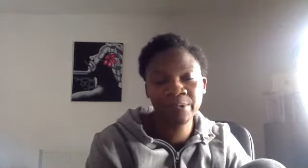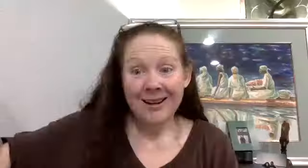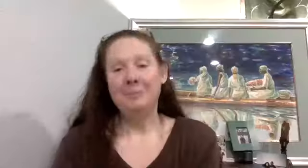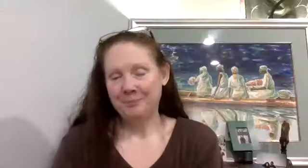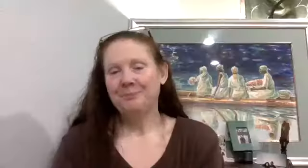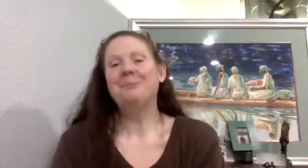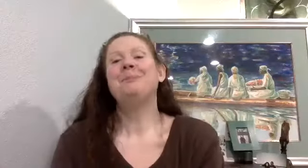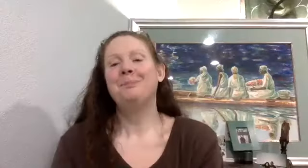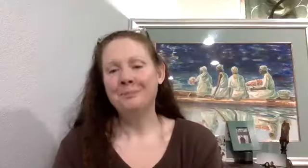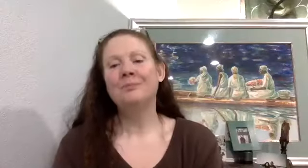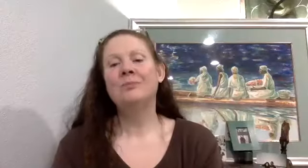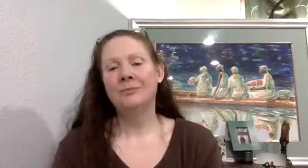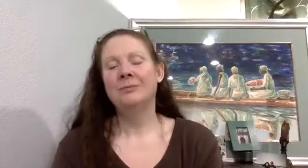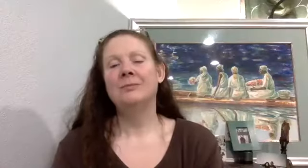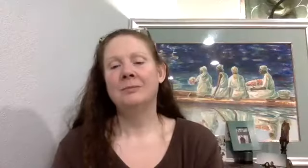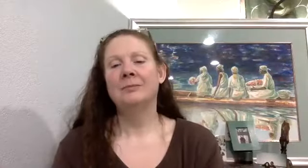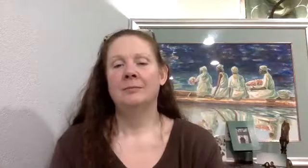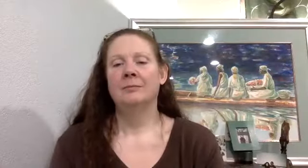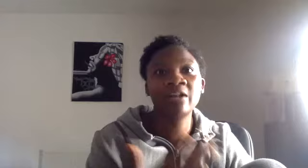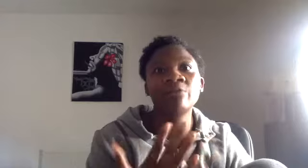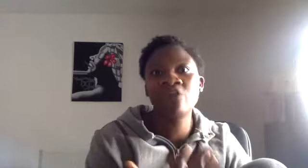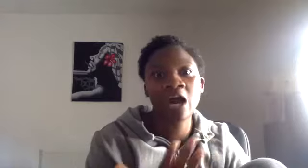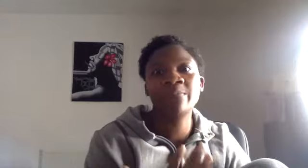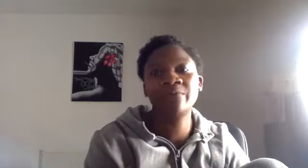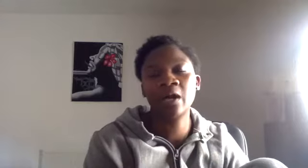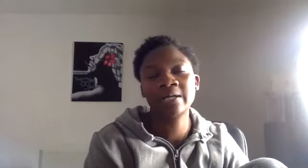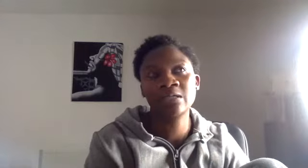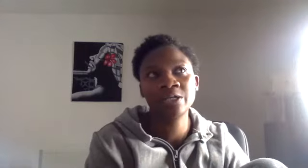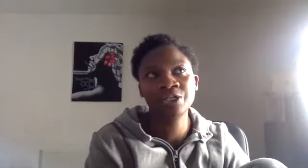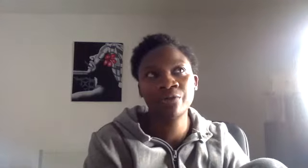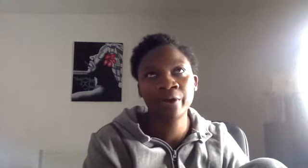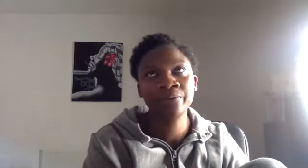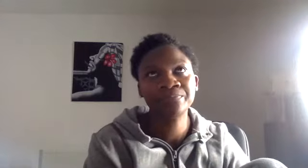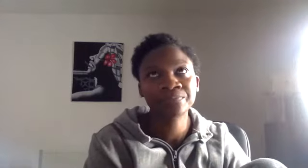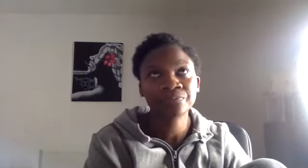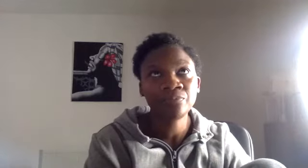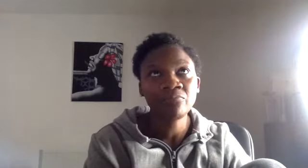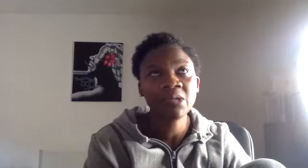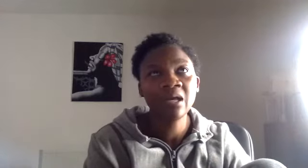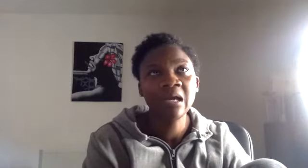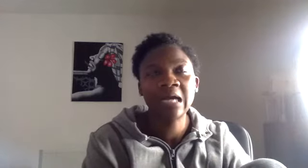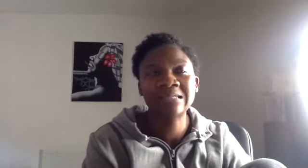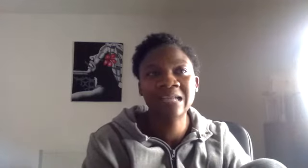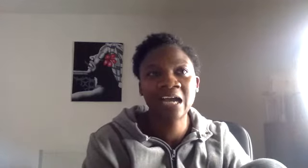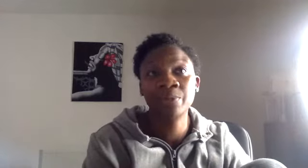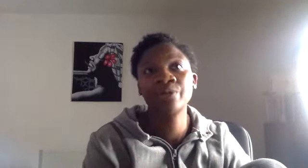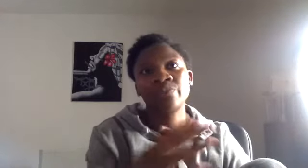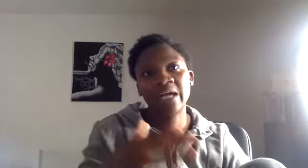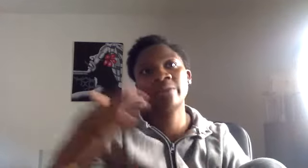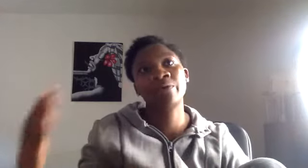Right. And sadly, this, you know, little tribe, if you like, started to grow. And today, because we had the Boris